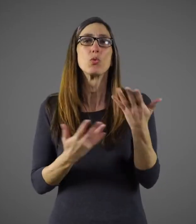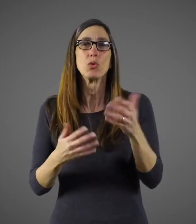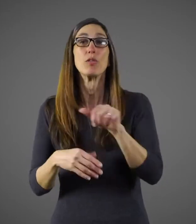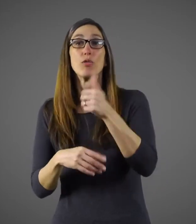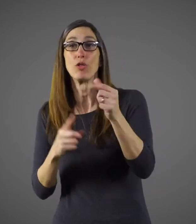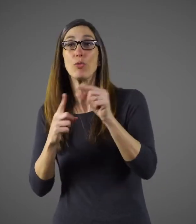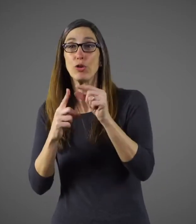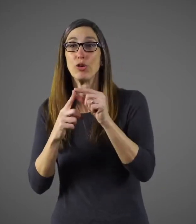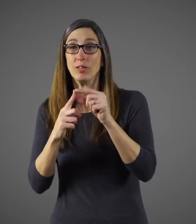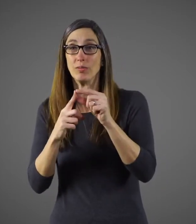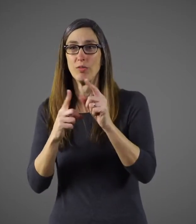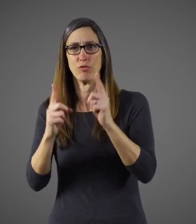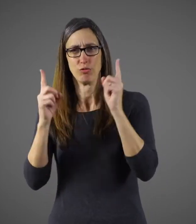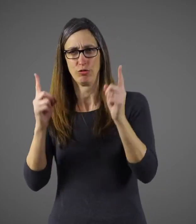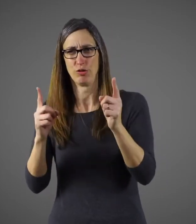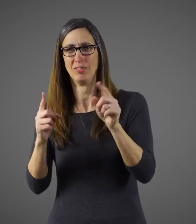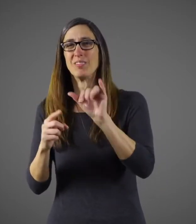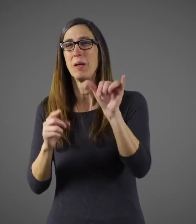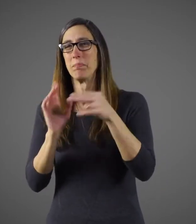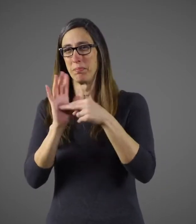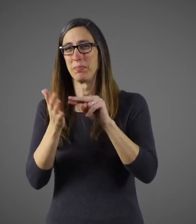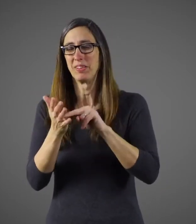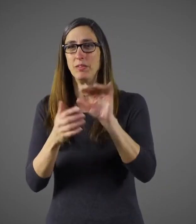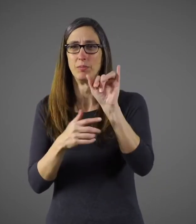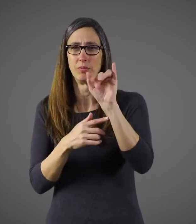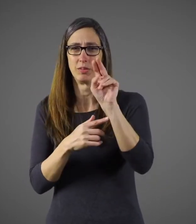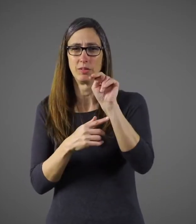Flu is the short term for influenza.